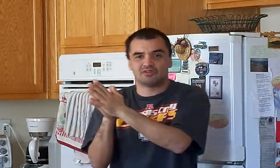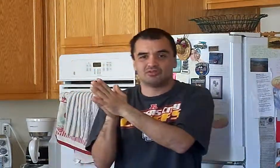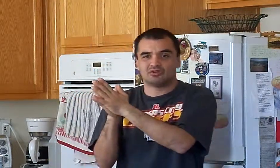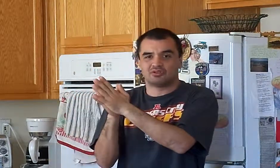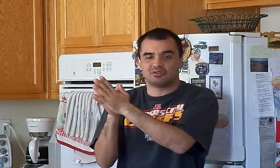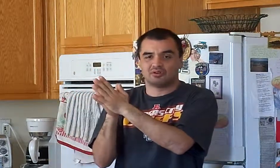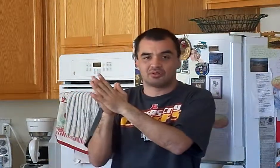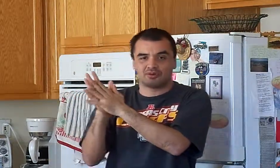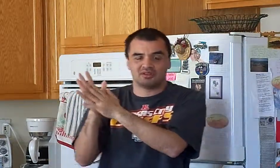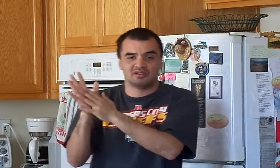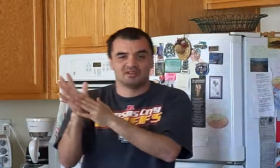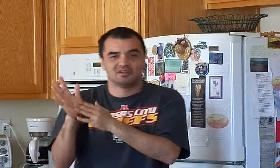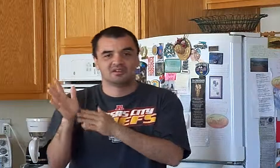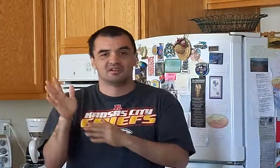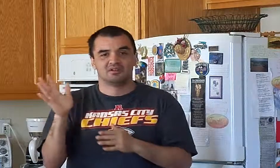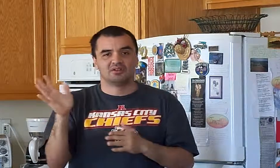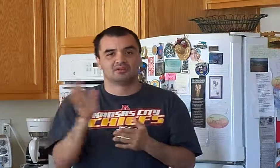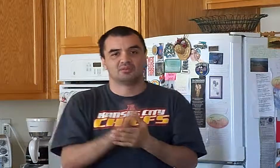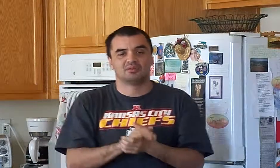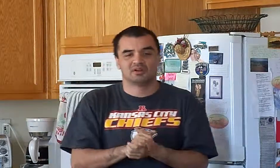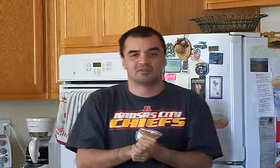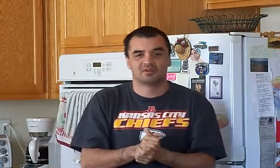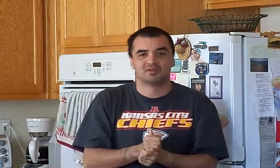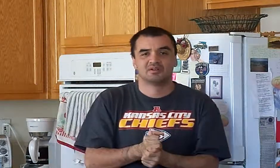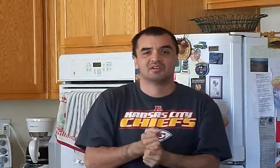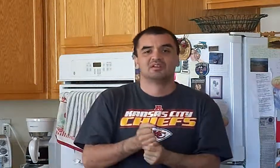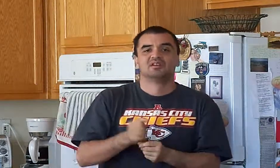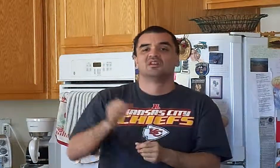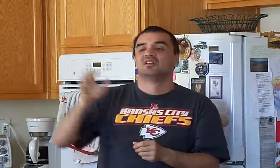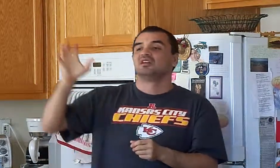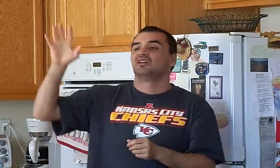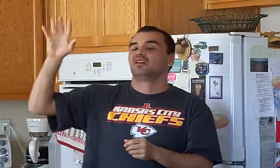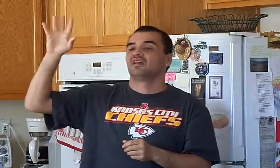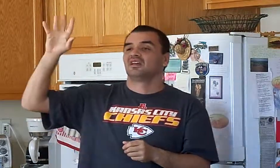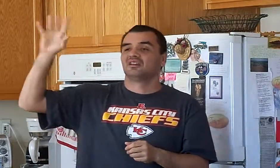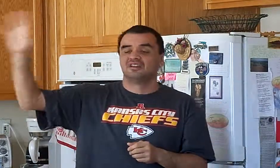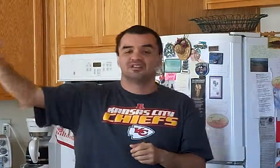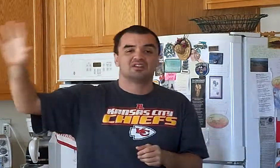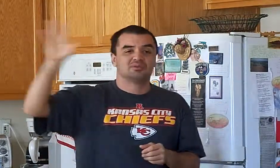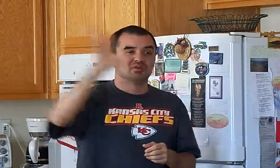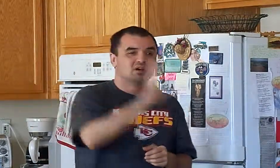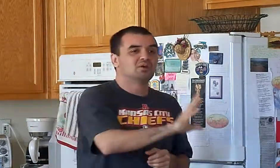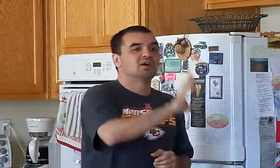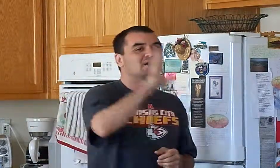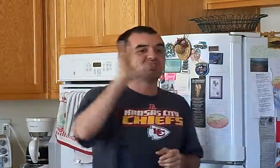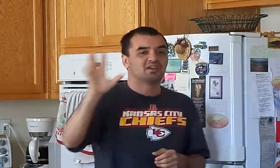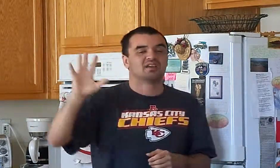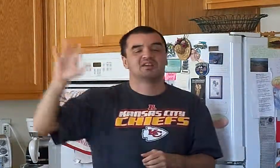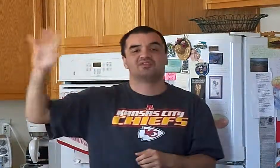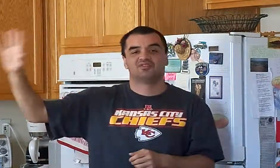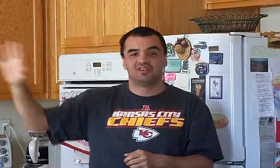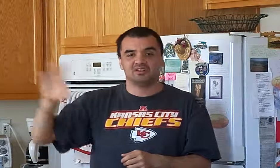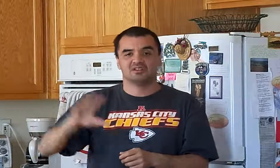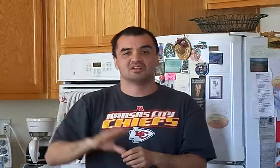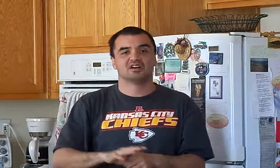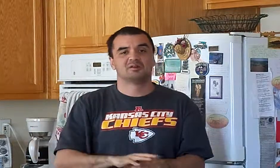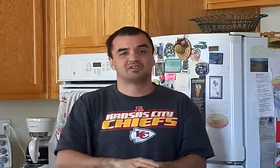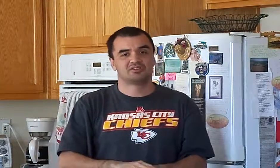issue or two or three, you know, whatever, at least they will know how they feel about the